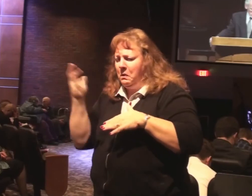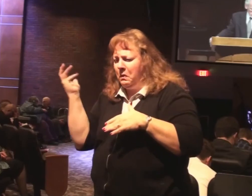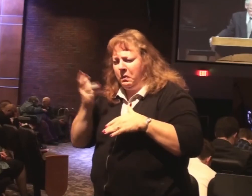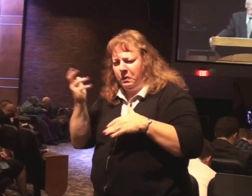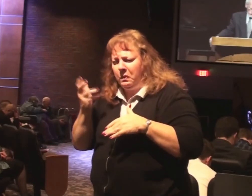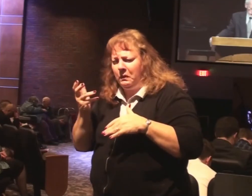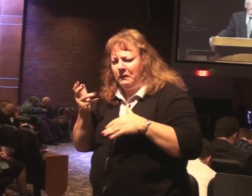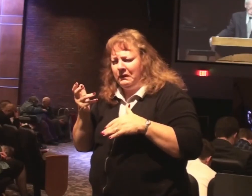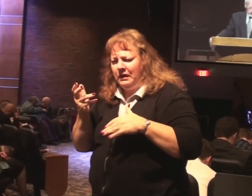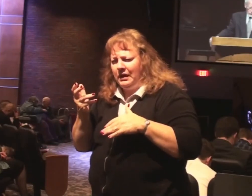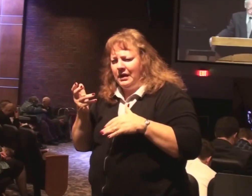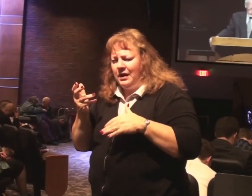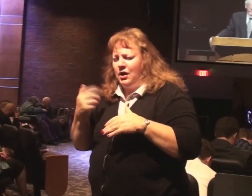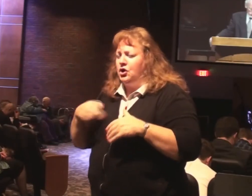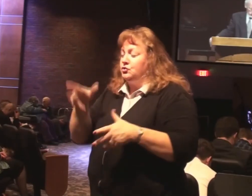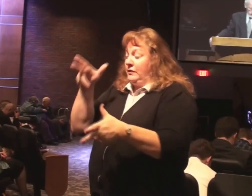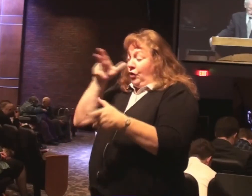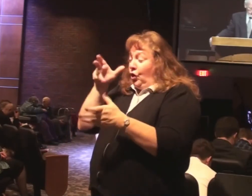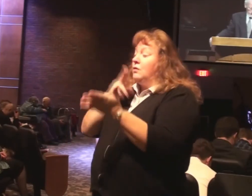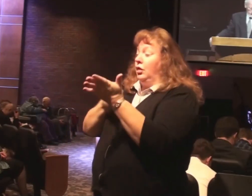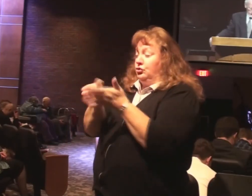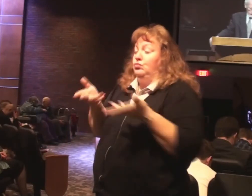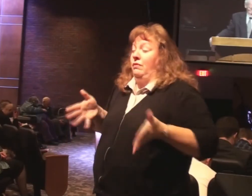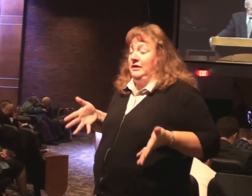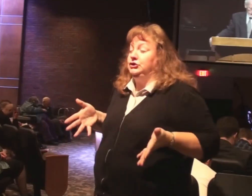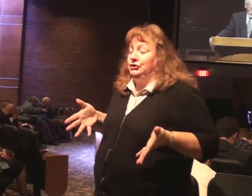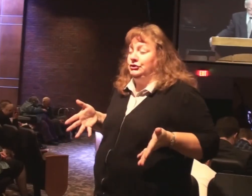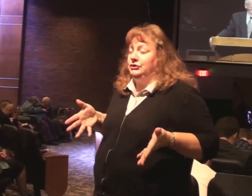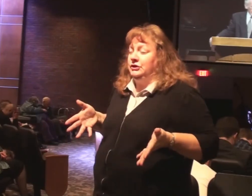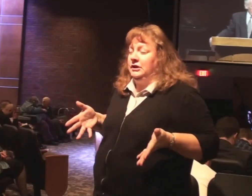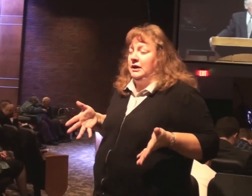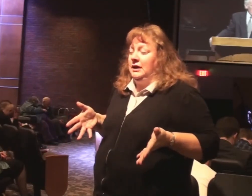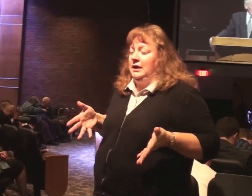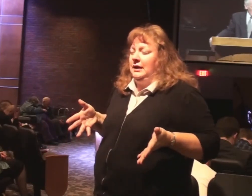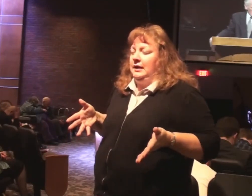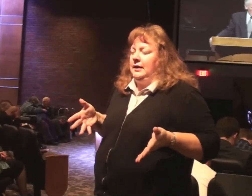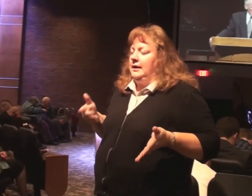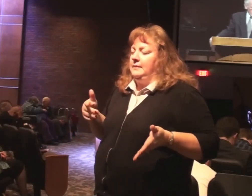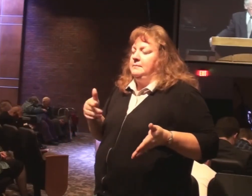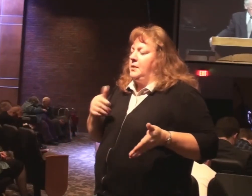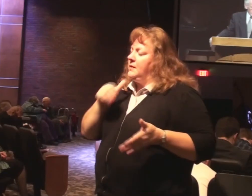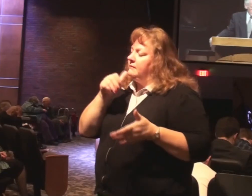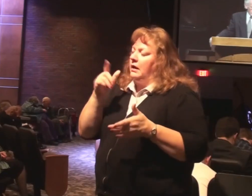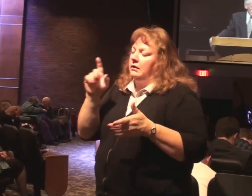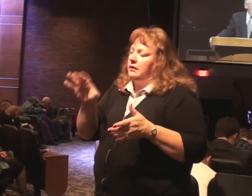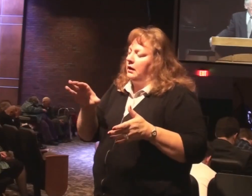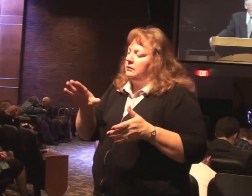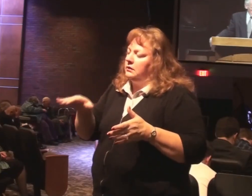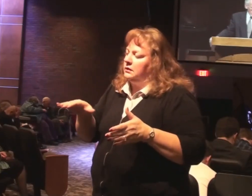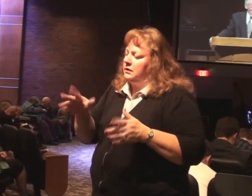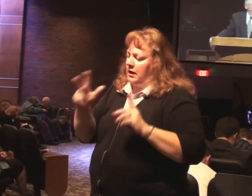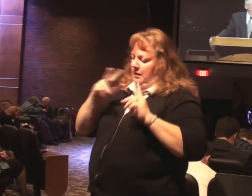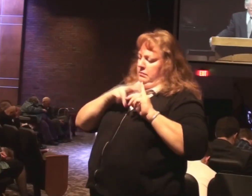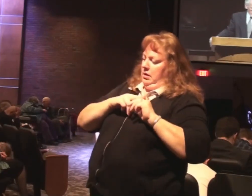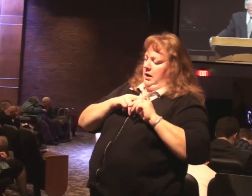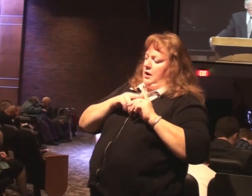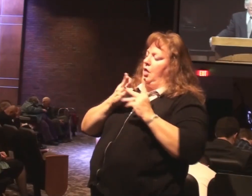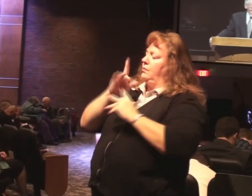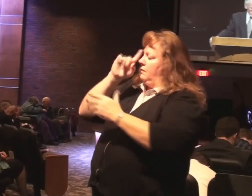Come to those who have heard the truth. But may have not appropriated it for themselves by faith in Christ and his